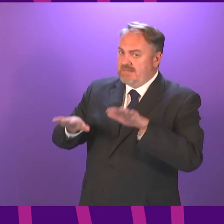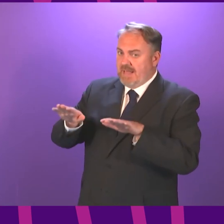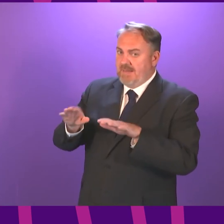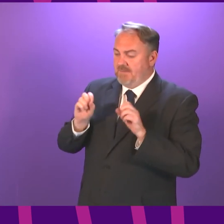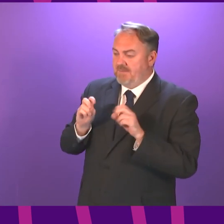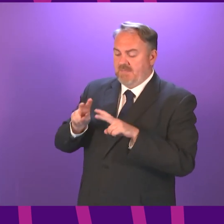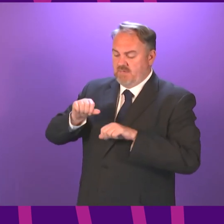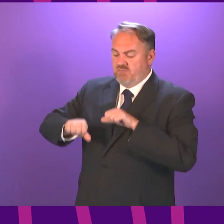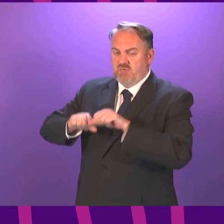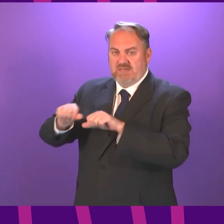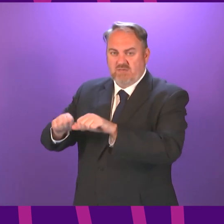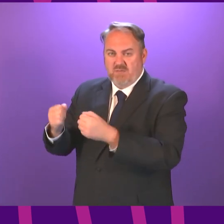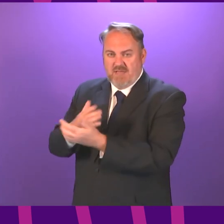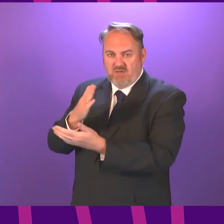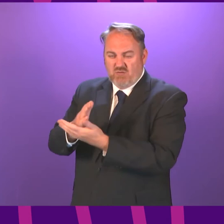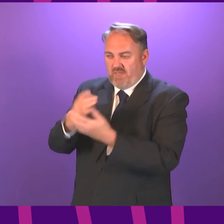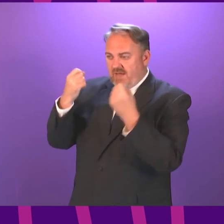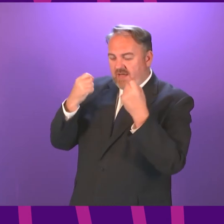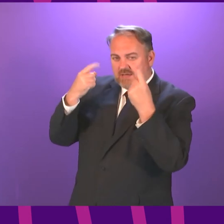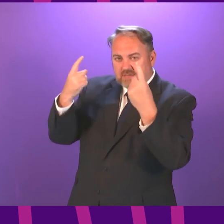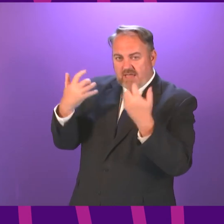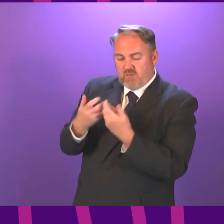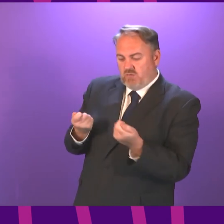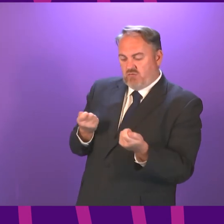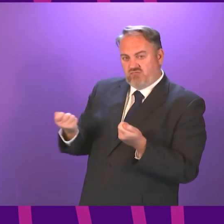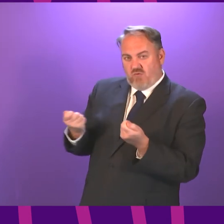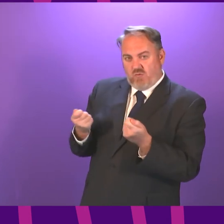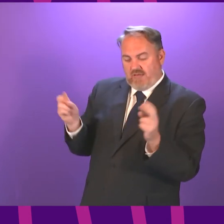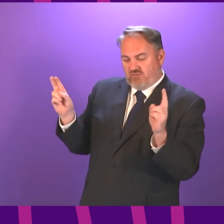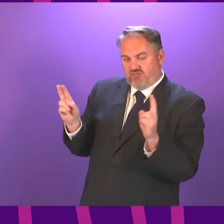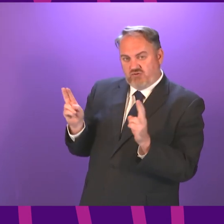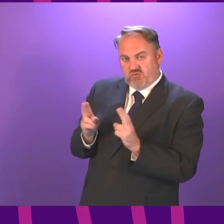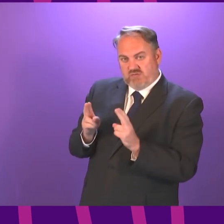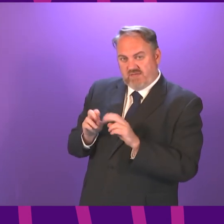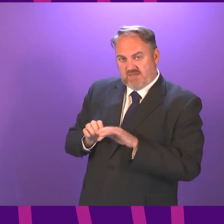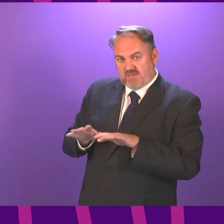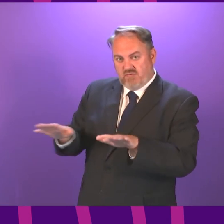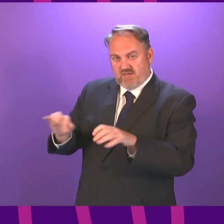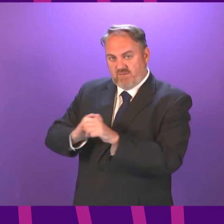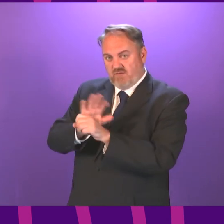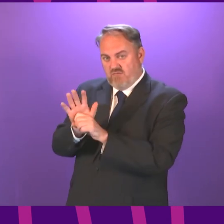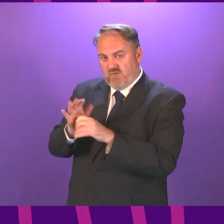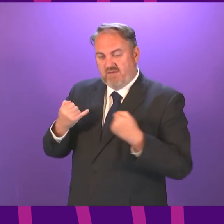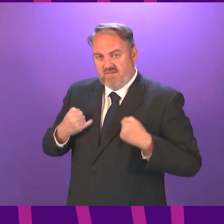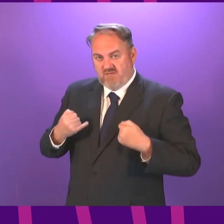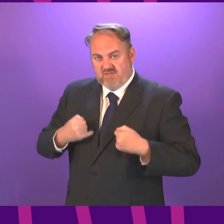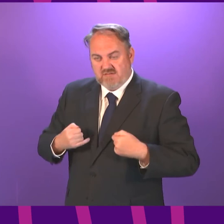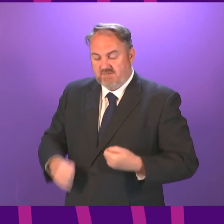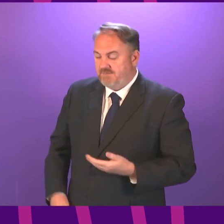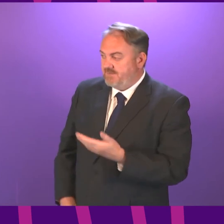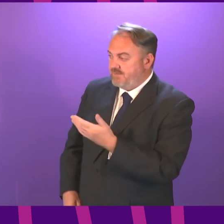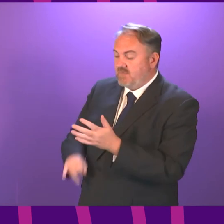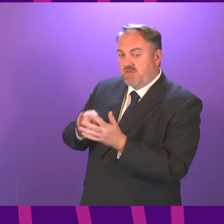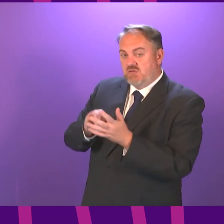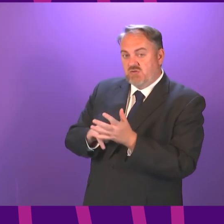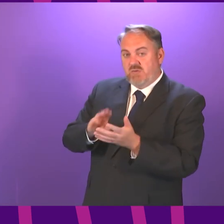of all of the outbreak measures that are being taken to try to bring transmission back under control Stuart McMillan to be followed